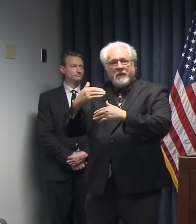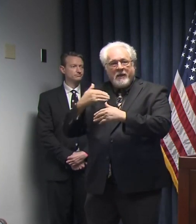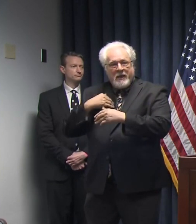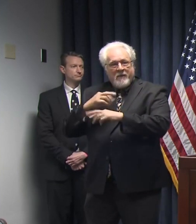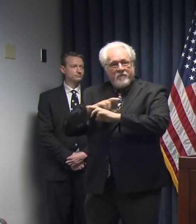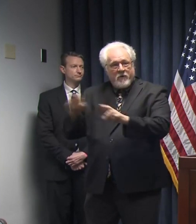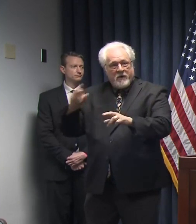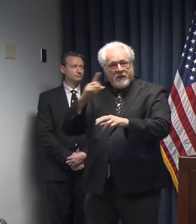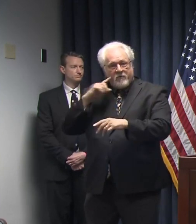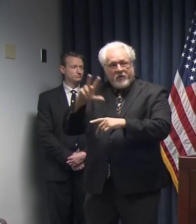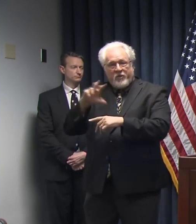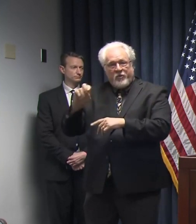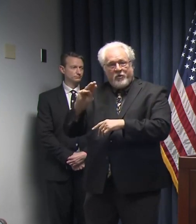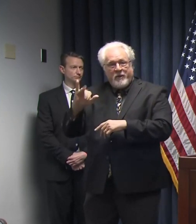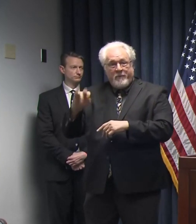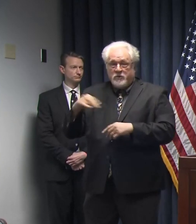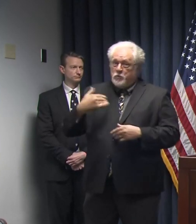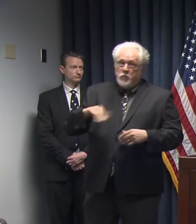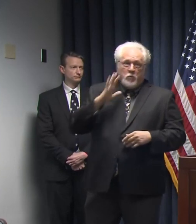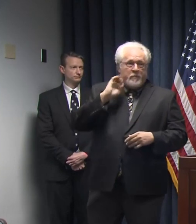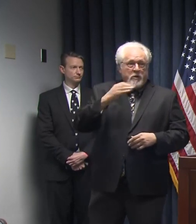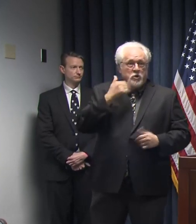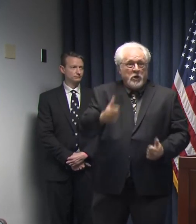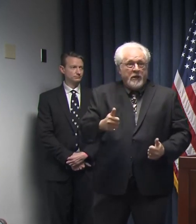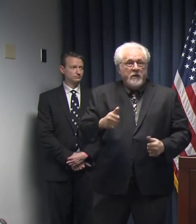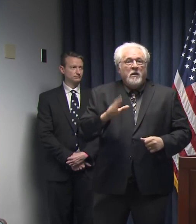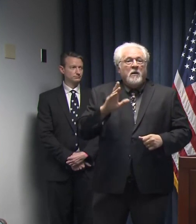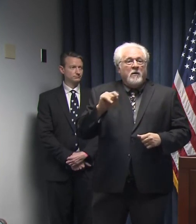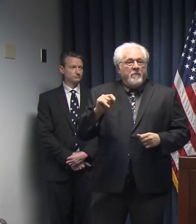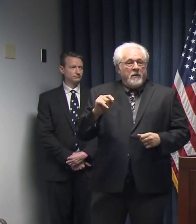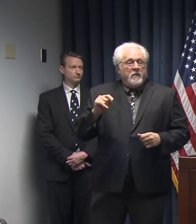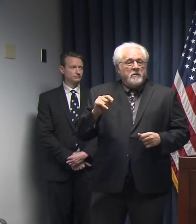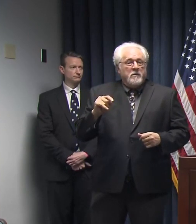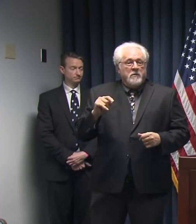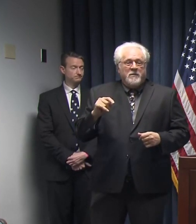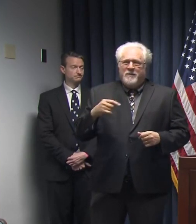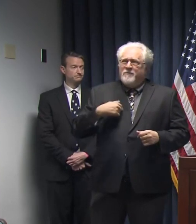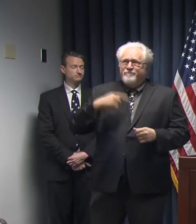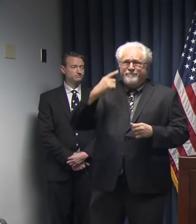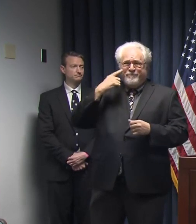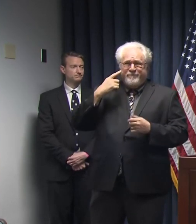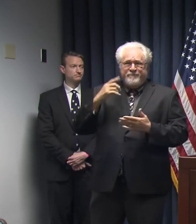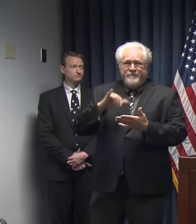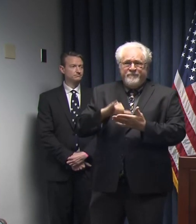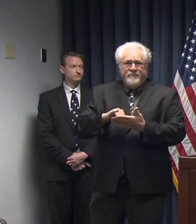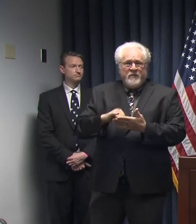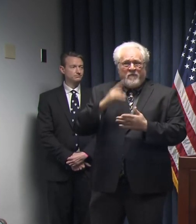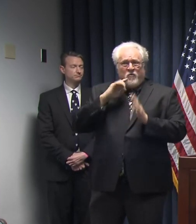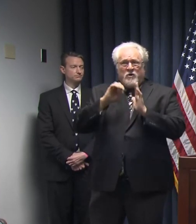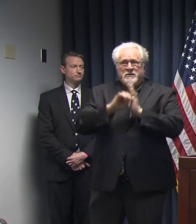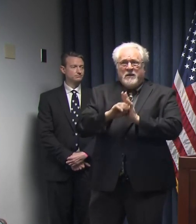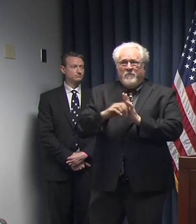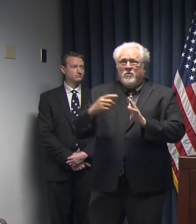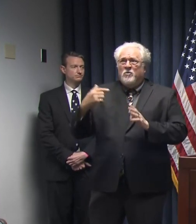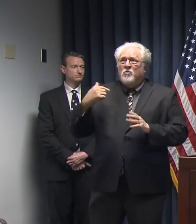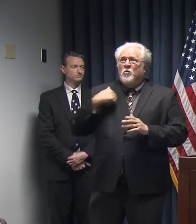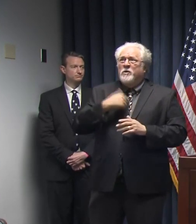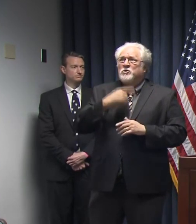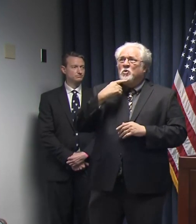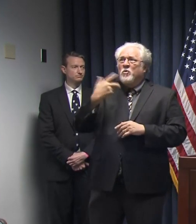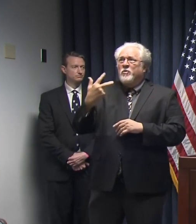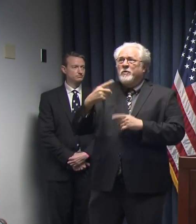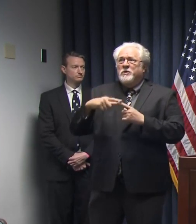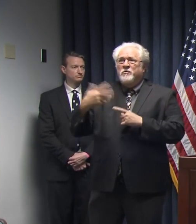little as 30 minutes, and, boy, that would be great. You know, I think that, for example, we were told three to five